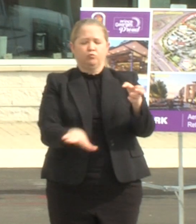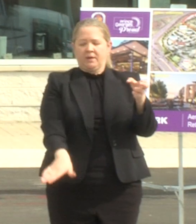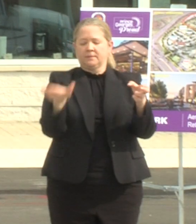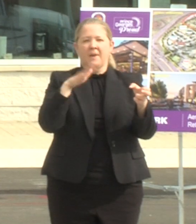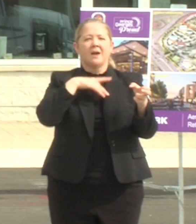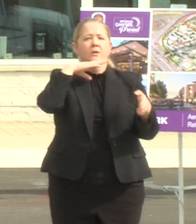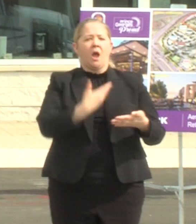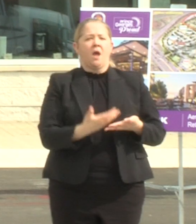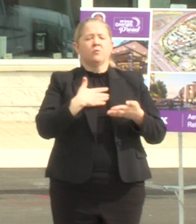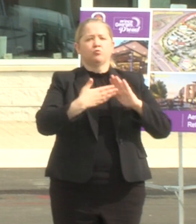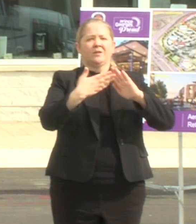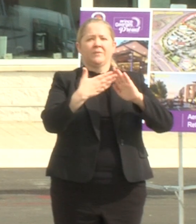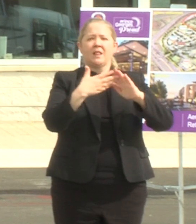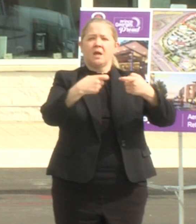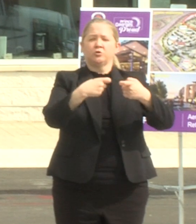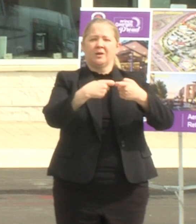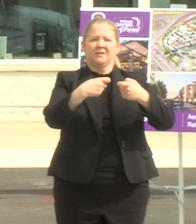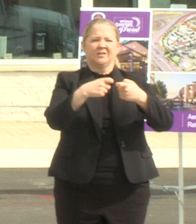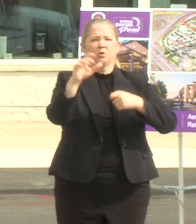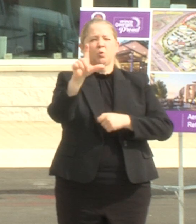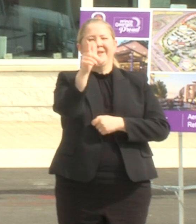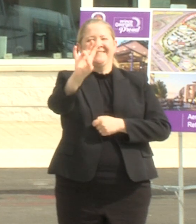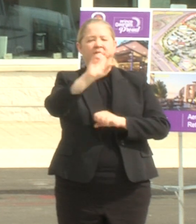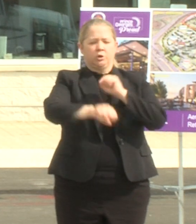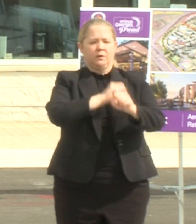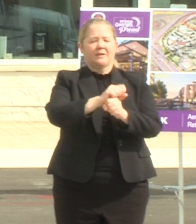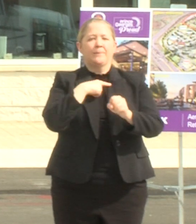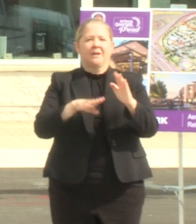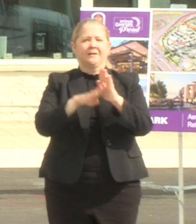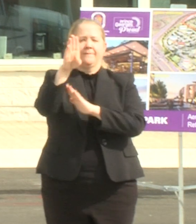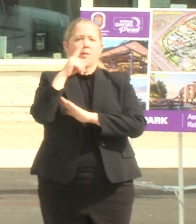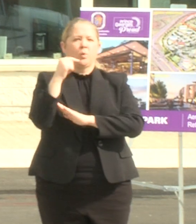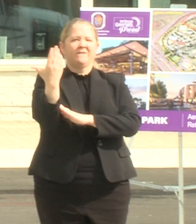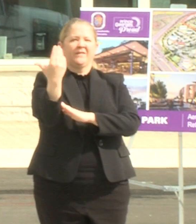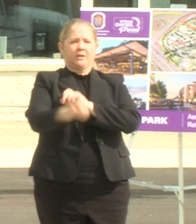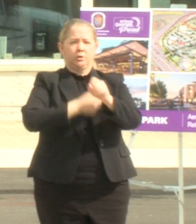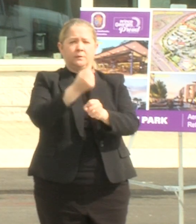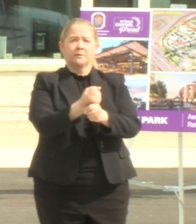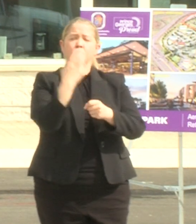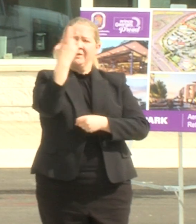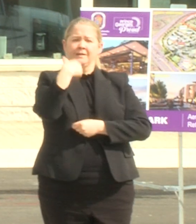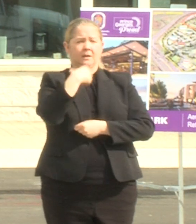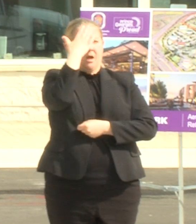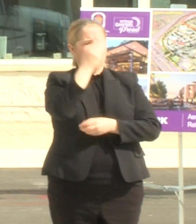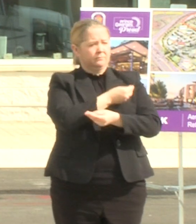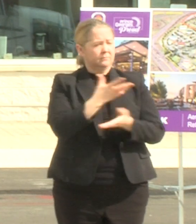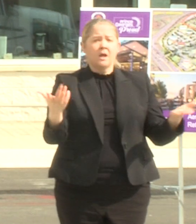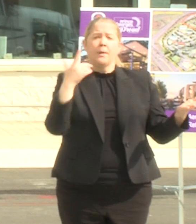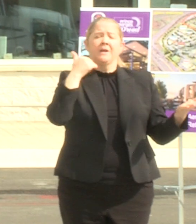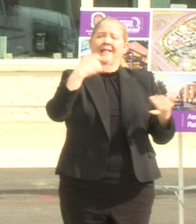company for 27 years i've been a developer for 15 years and i say all that because on this last day of black history month